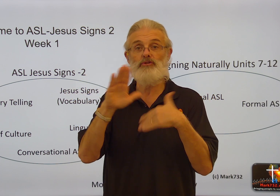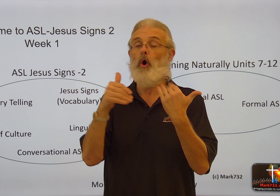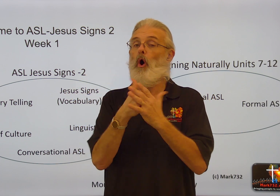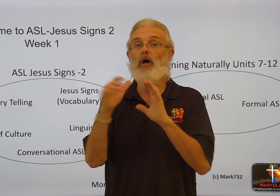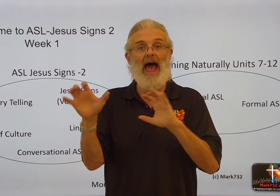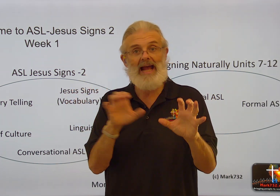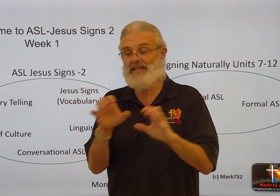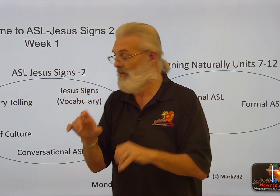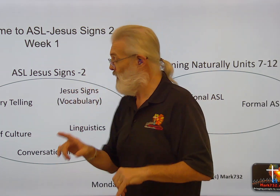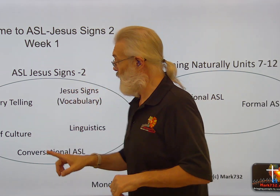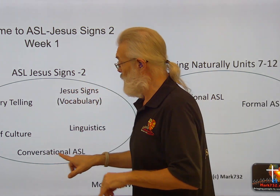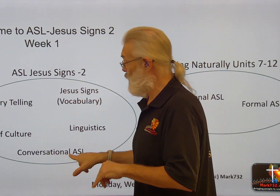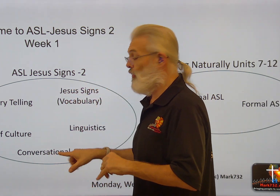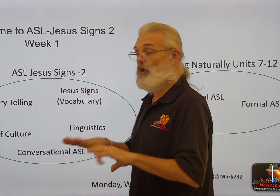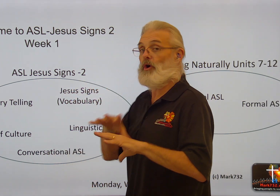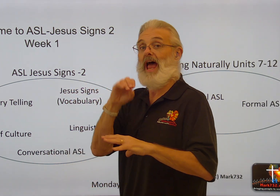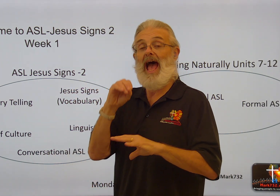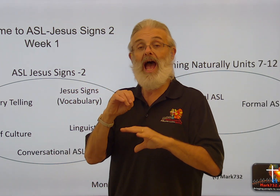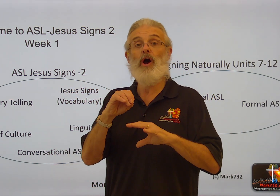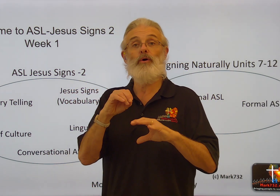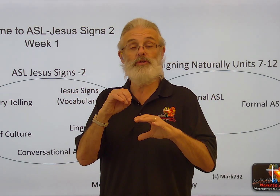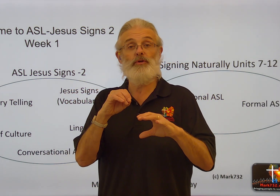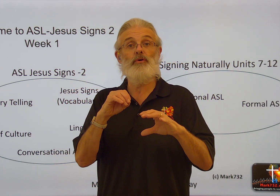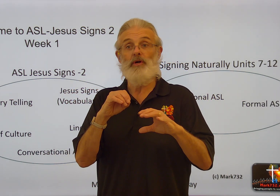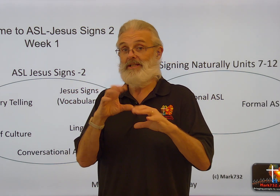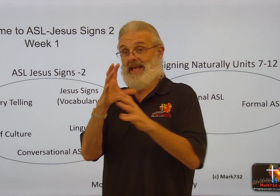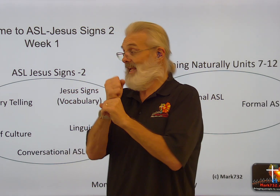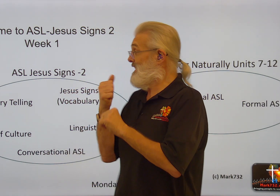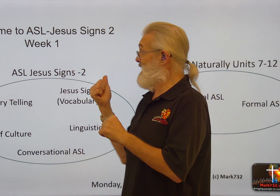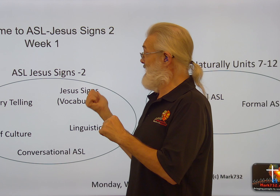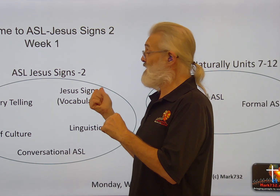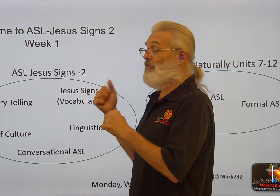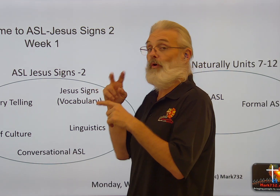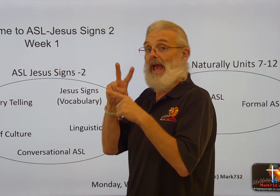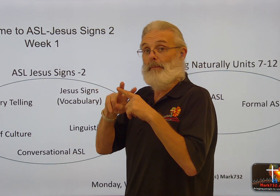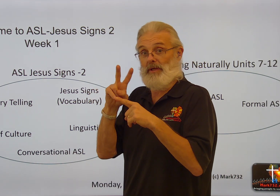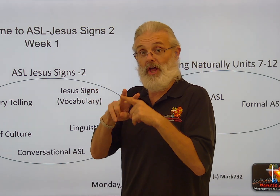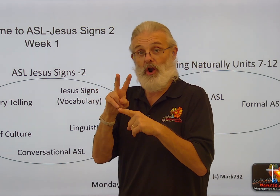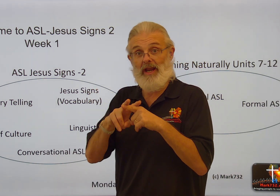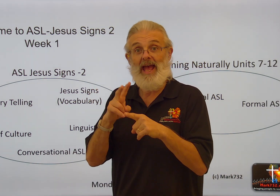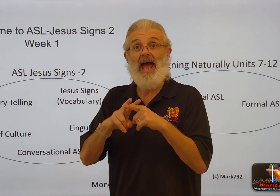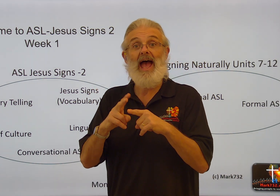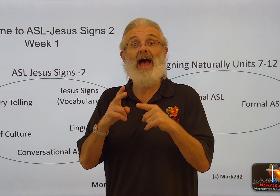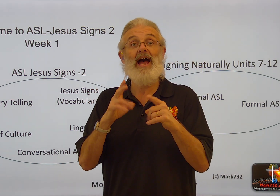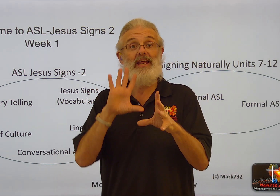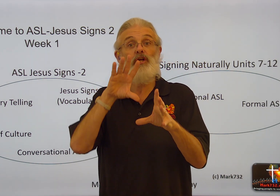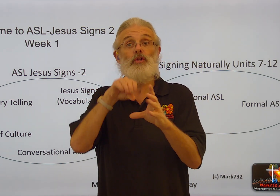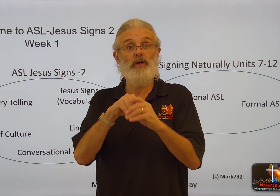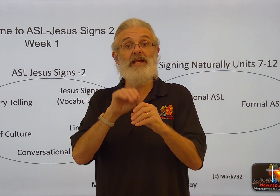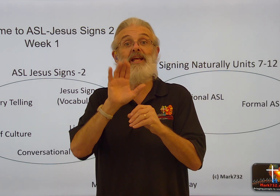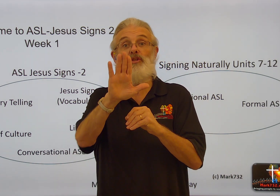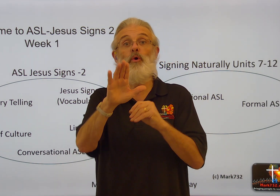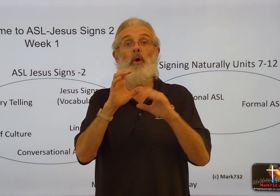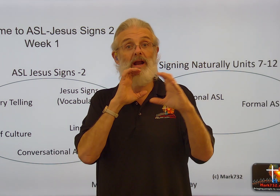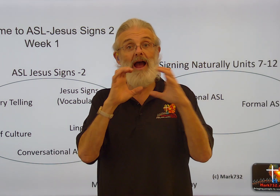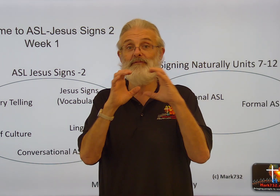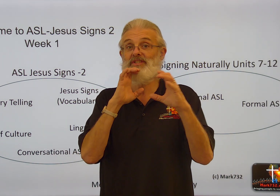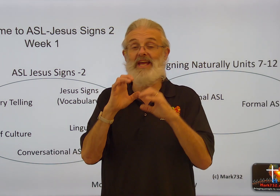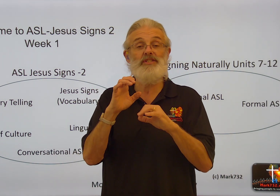It's all active. You'll learn how to take this vocabulary and include it in your conversations